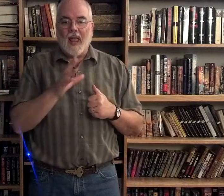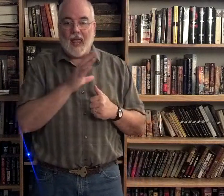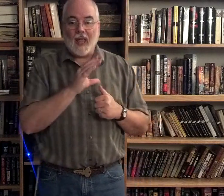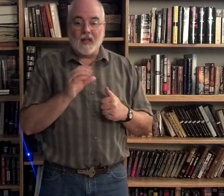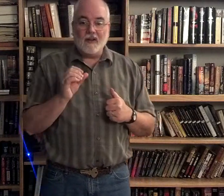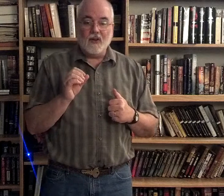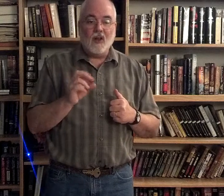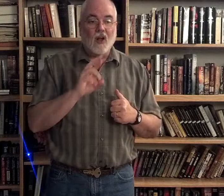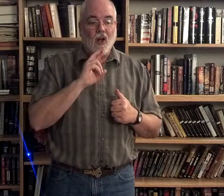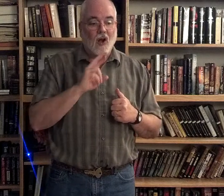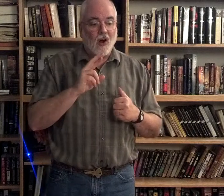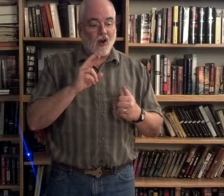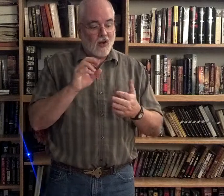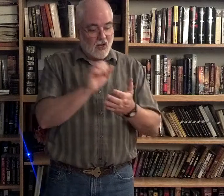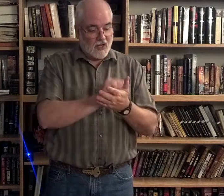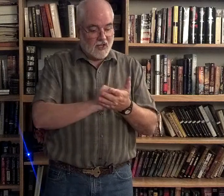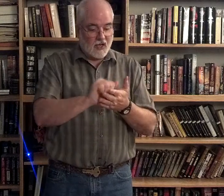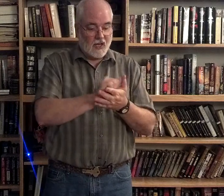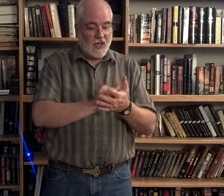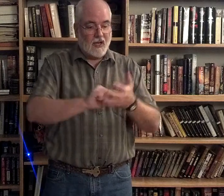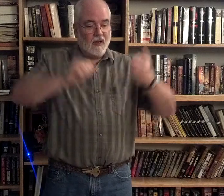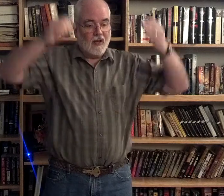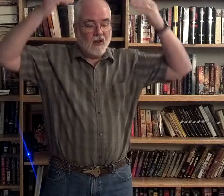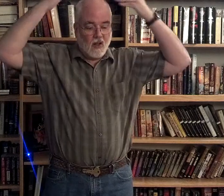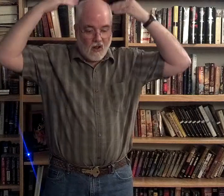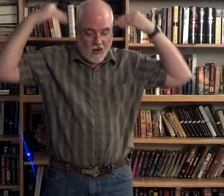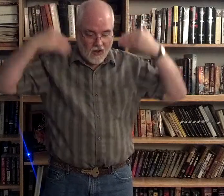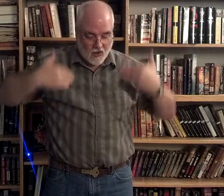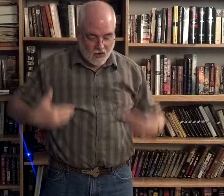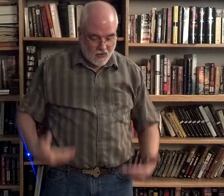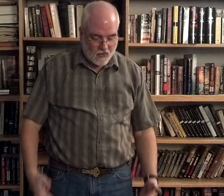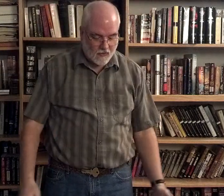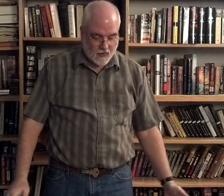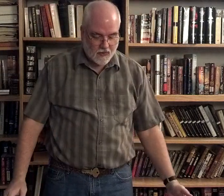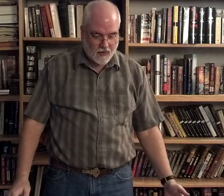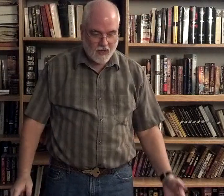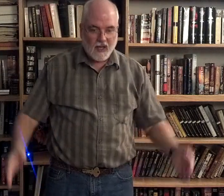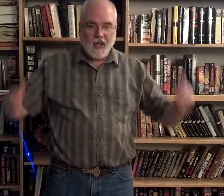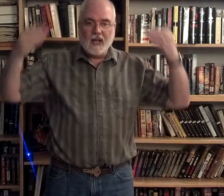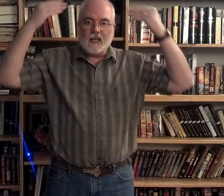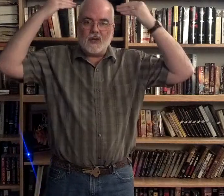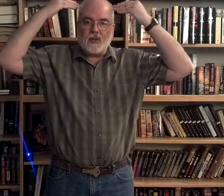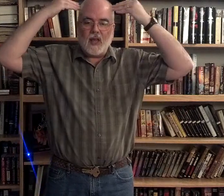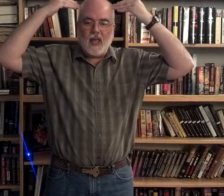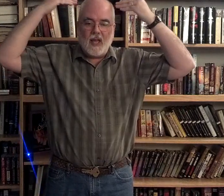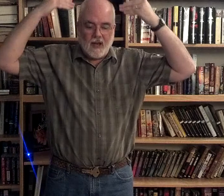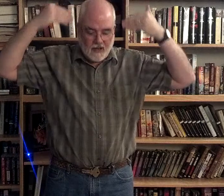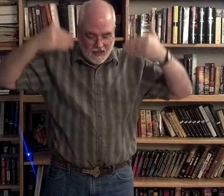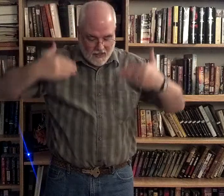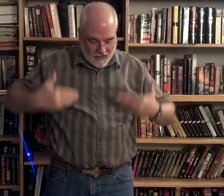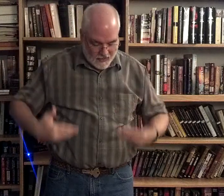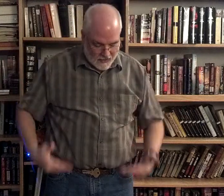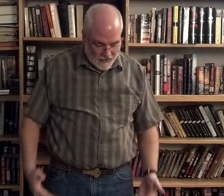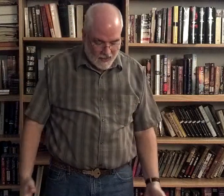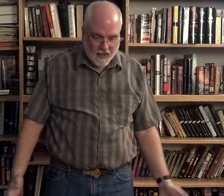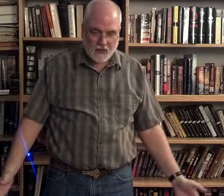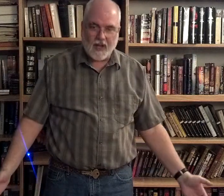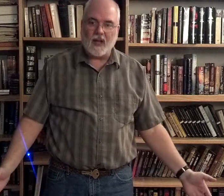and are clean all over. Touch the head and then kind of go down